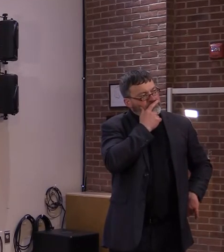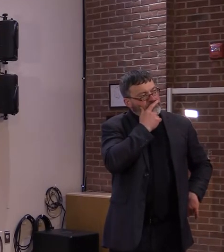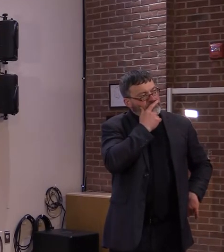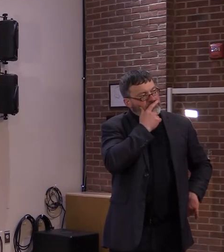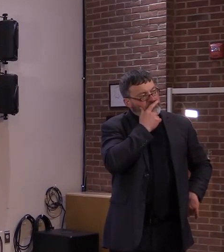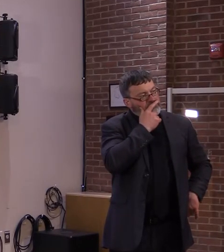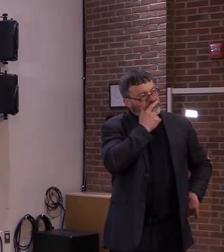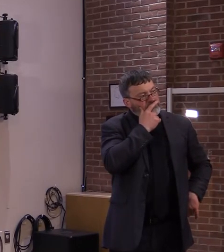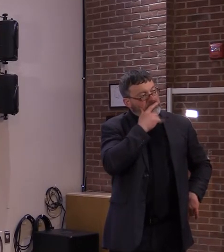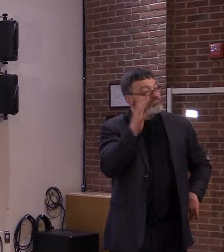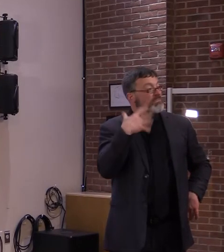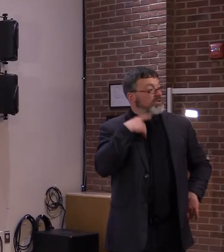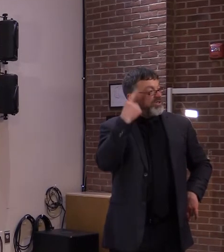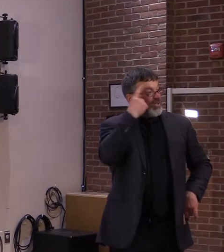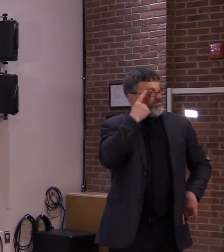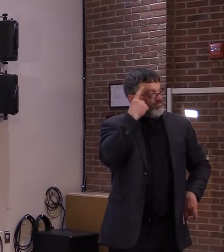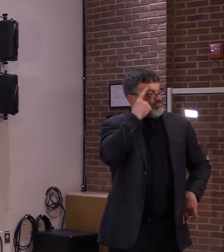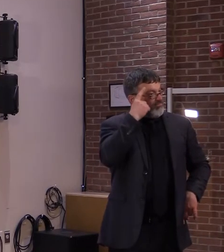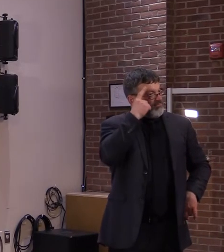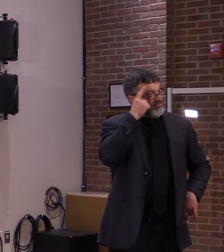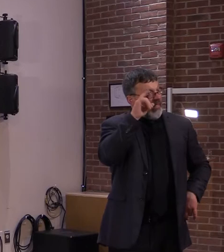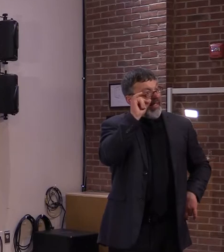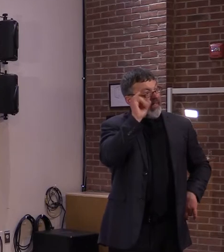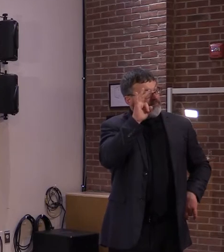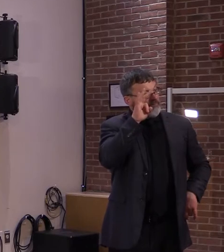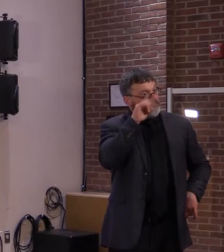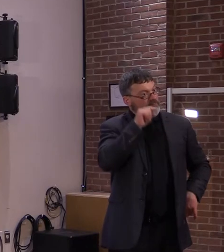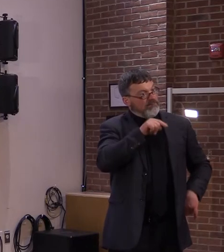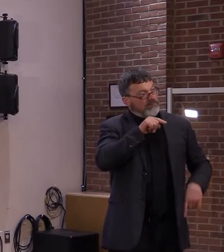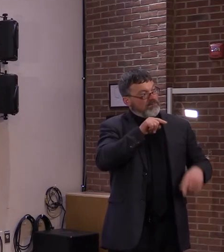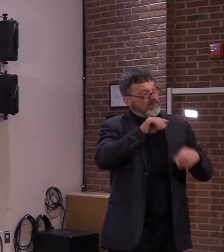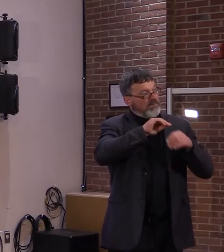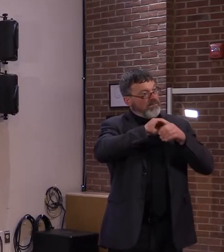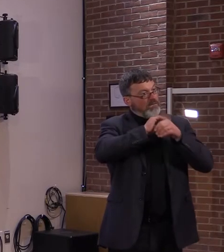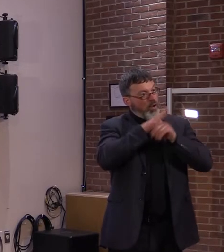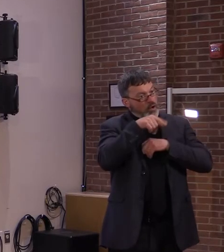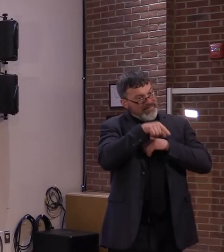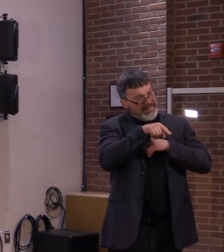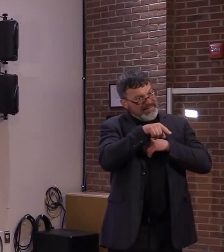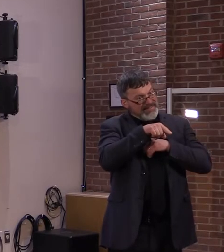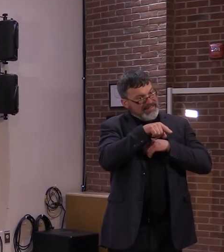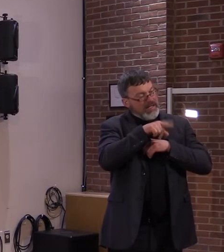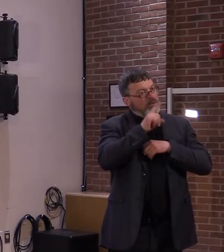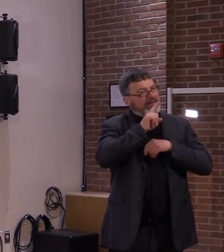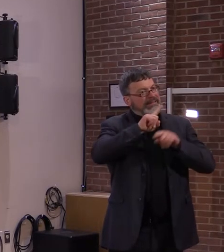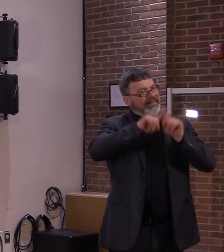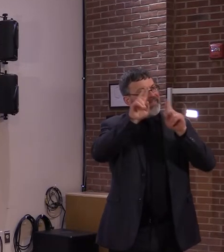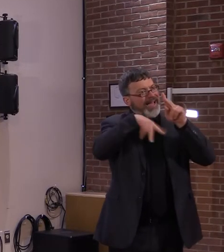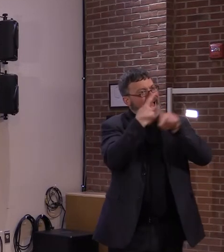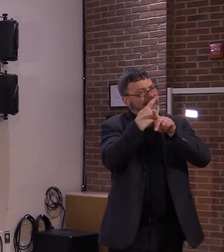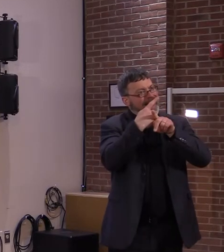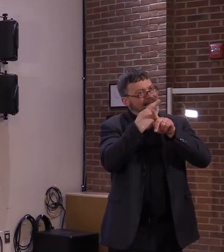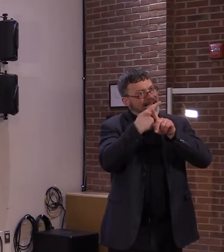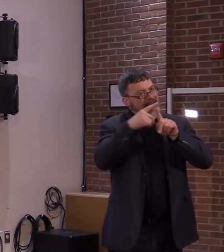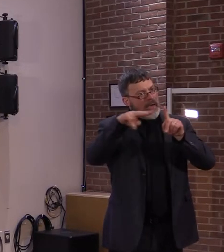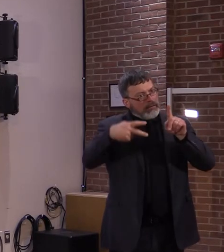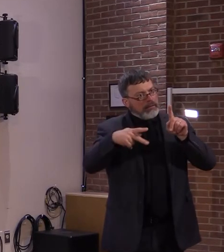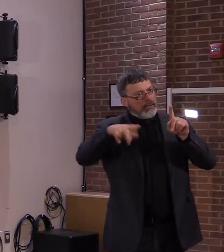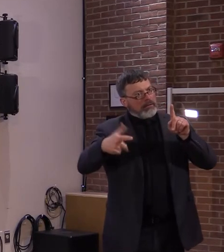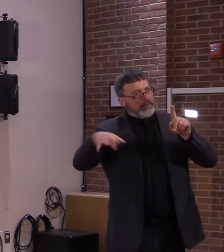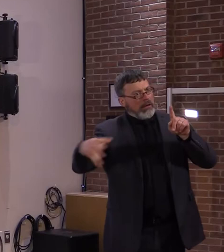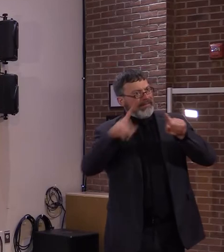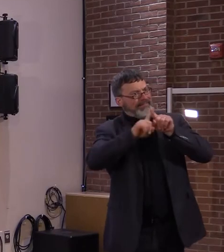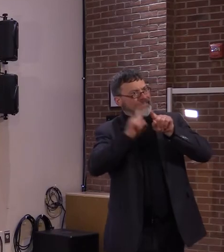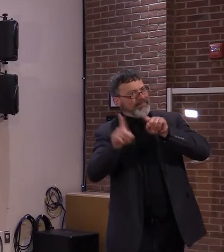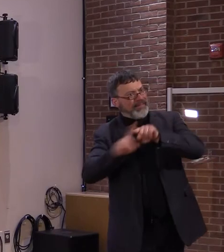could emerge? And so is this one of those things that there could be a kind of rebound